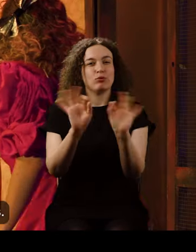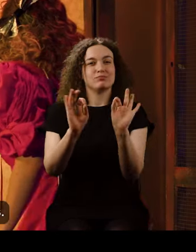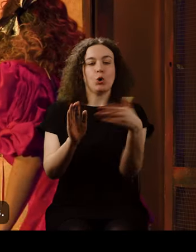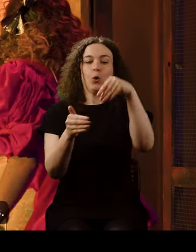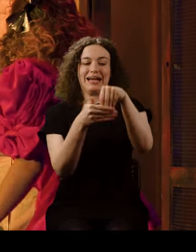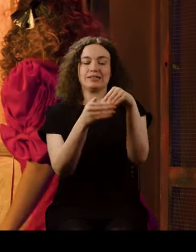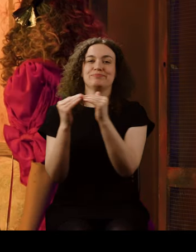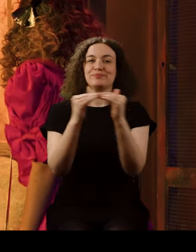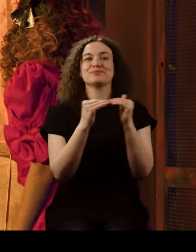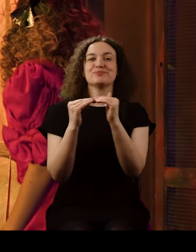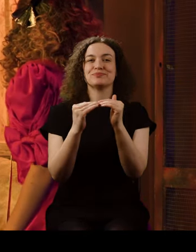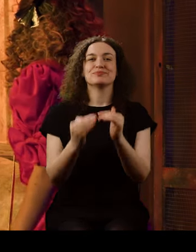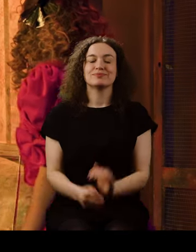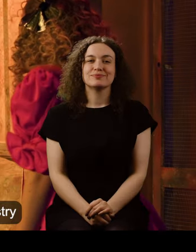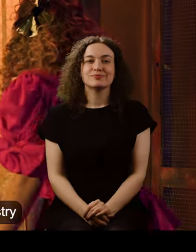access.